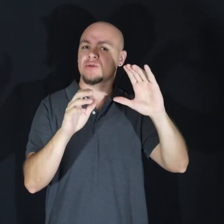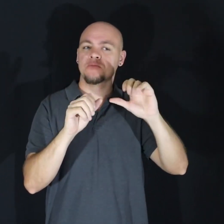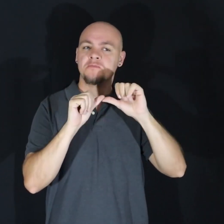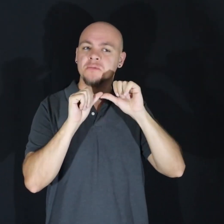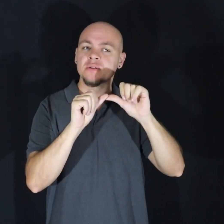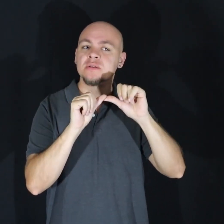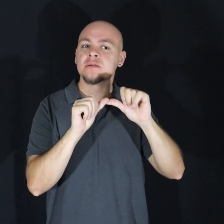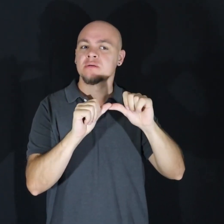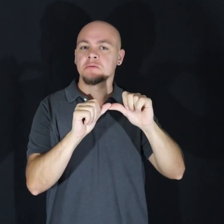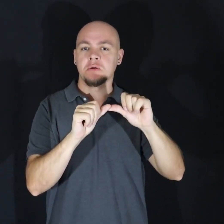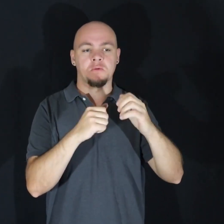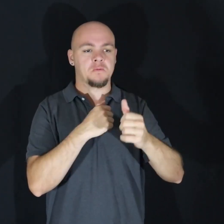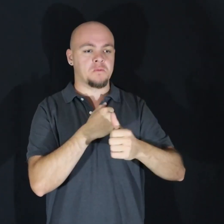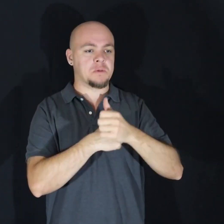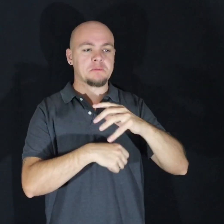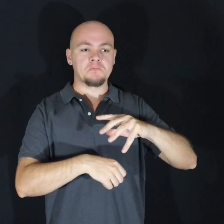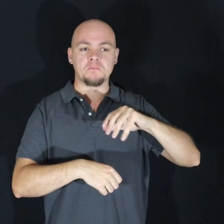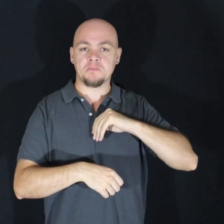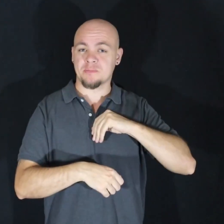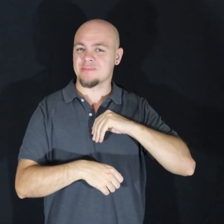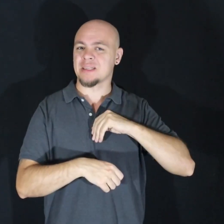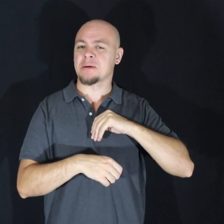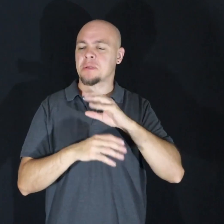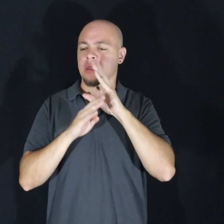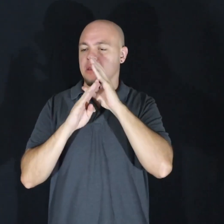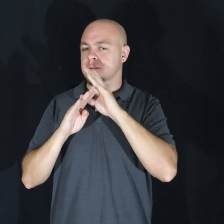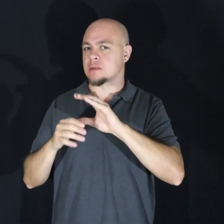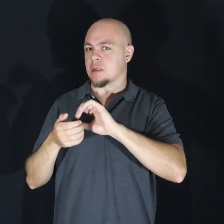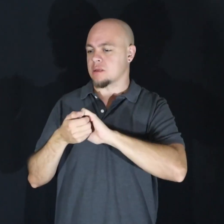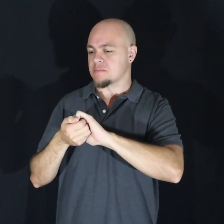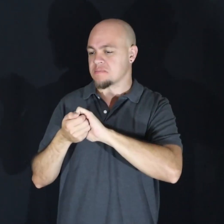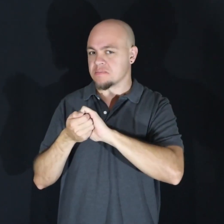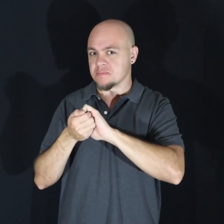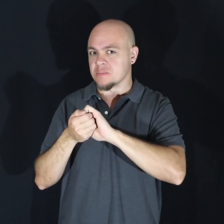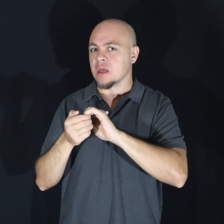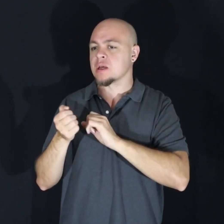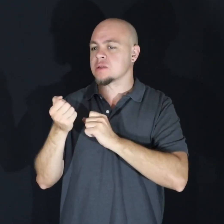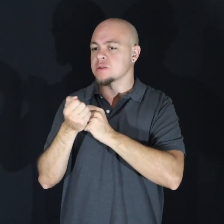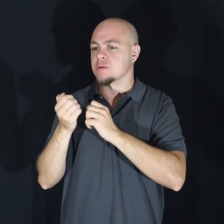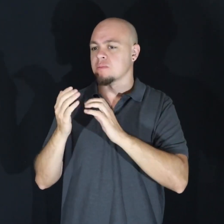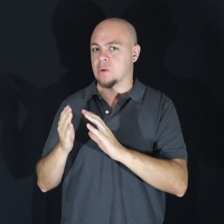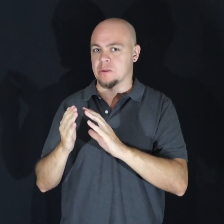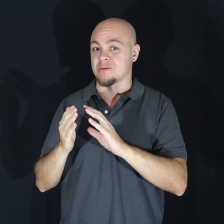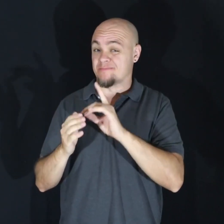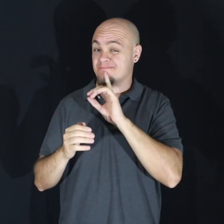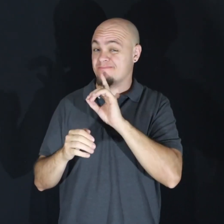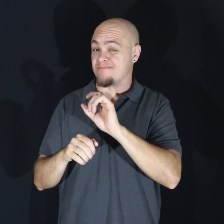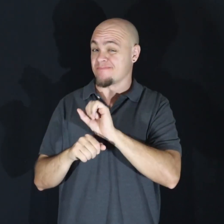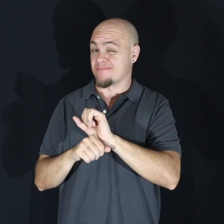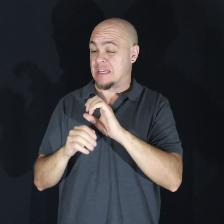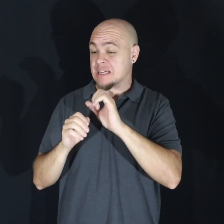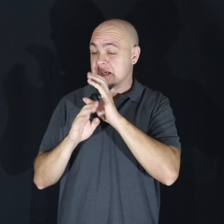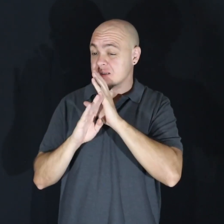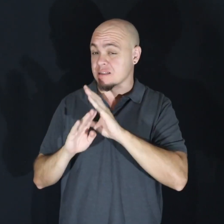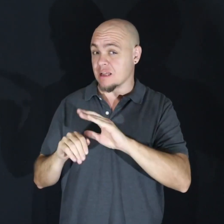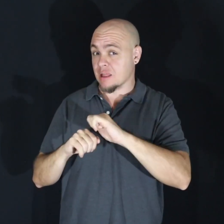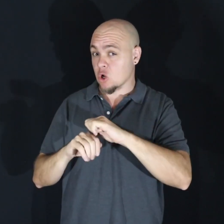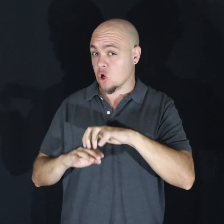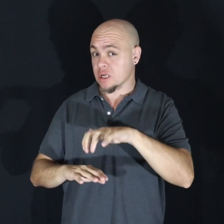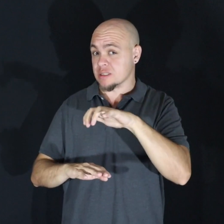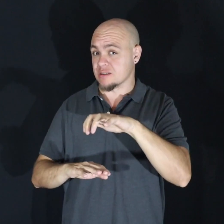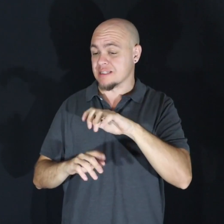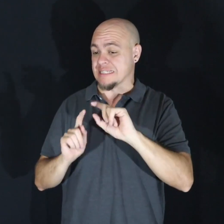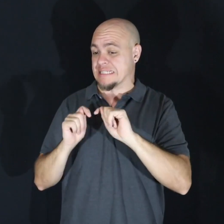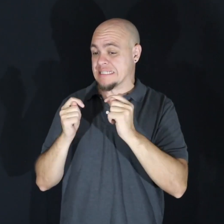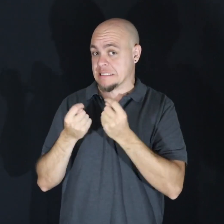However, it's the silent partners and supporters, the silent architects, your teammates, who grease the